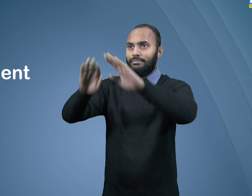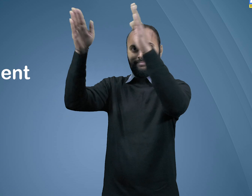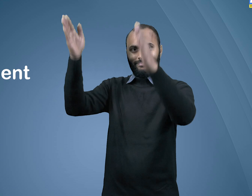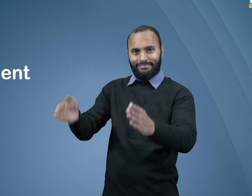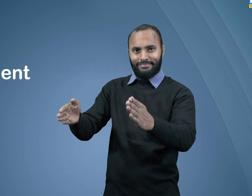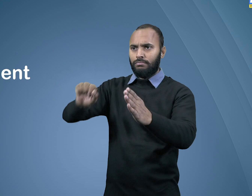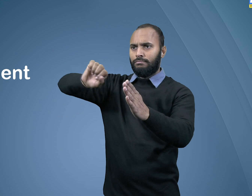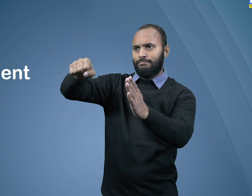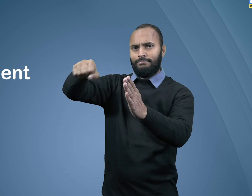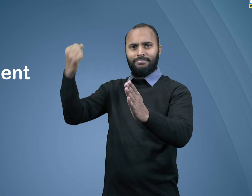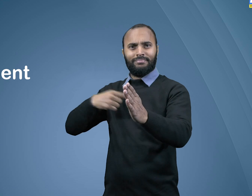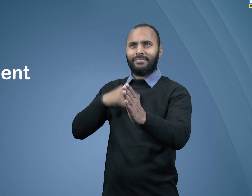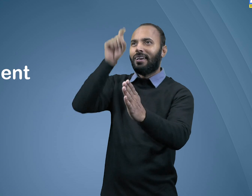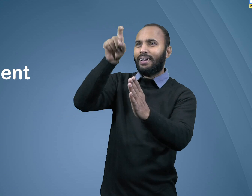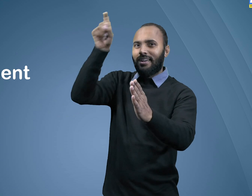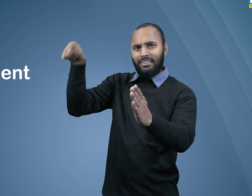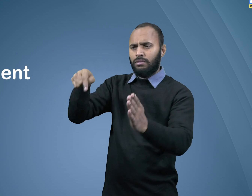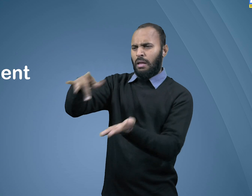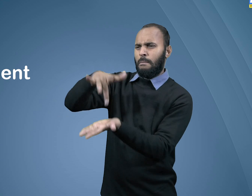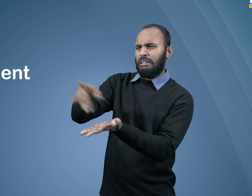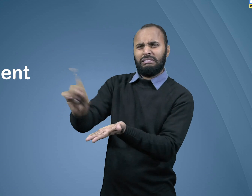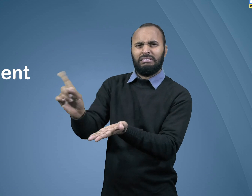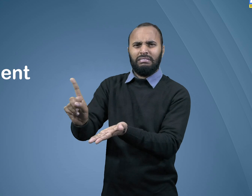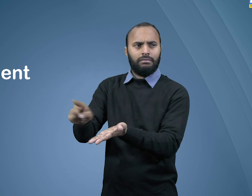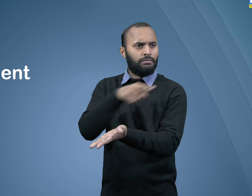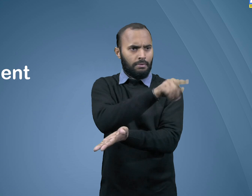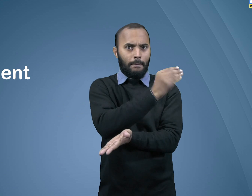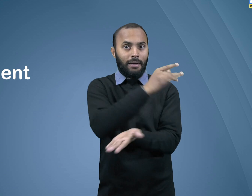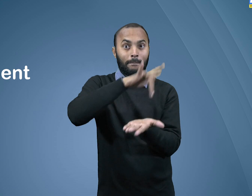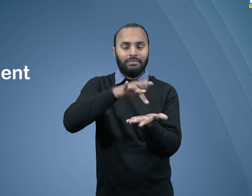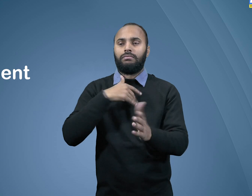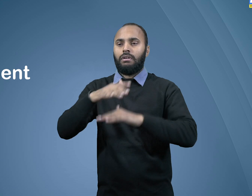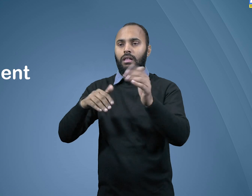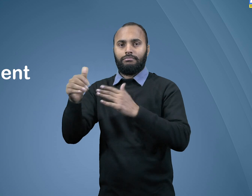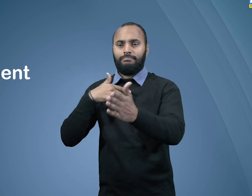A street seller, placing his shop at different places.